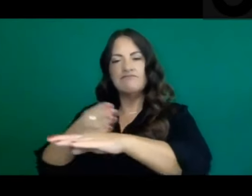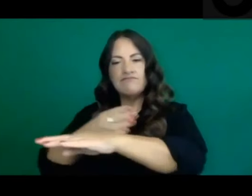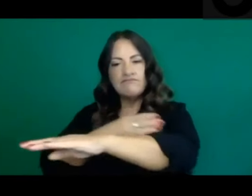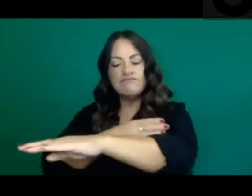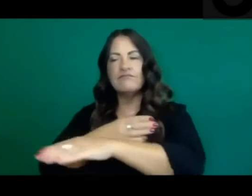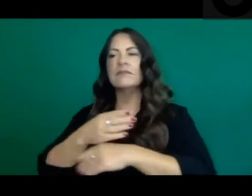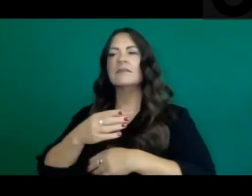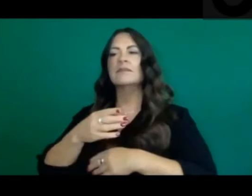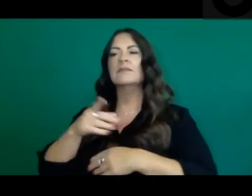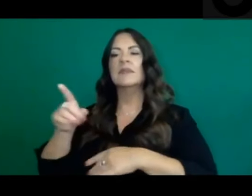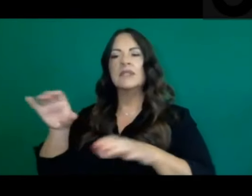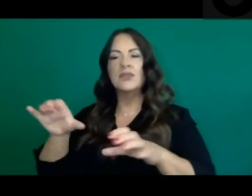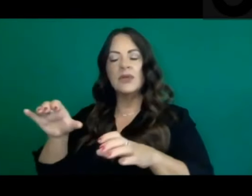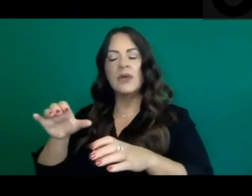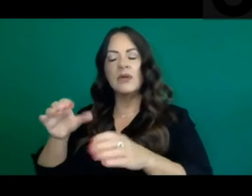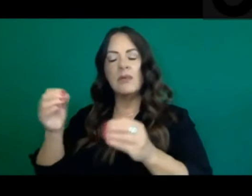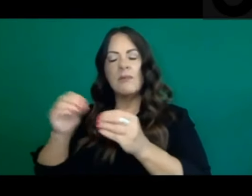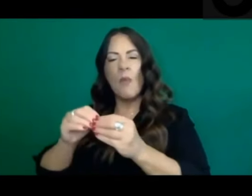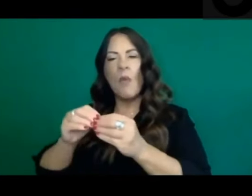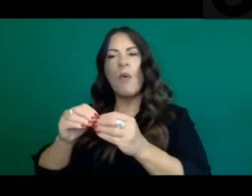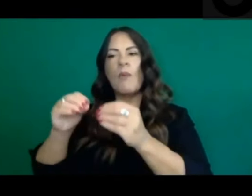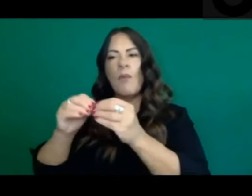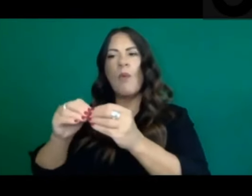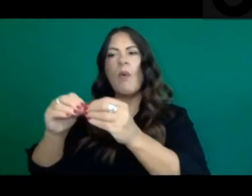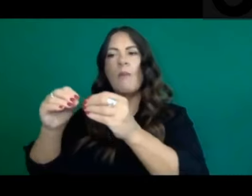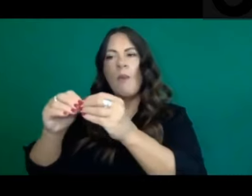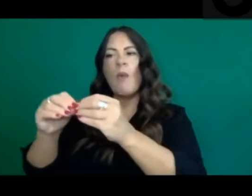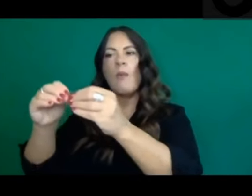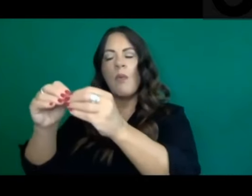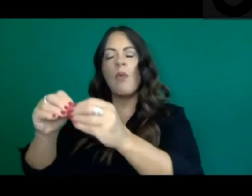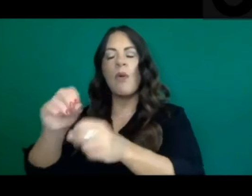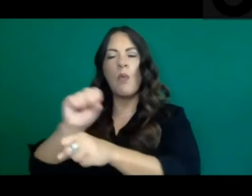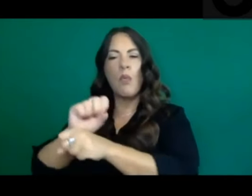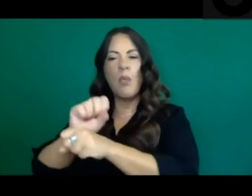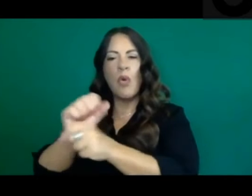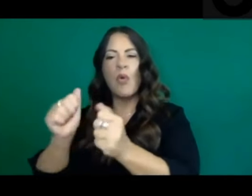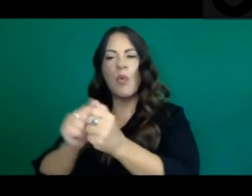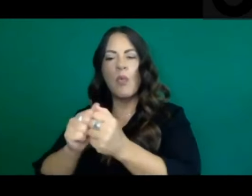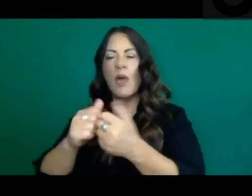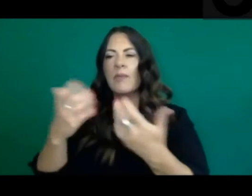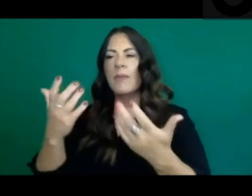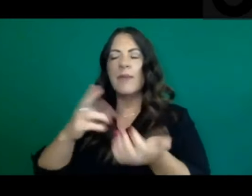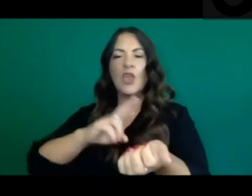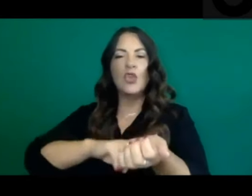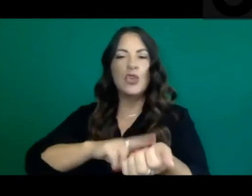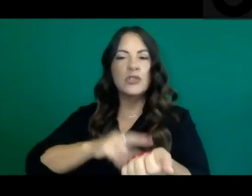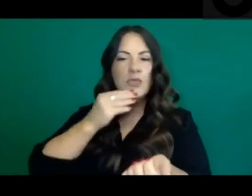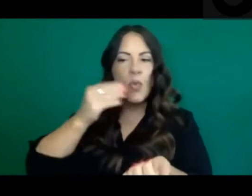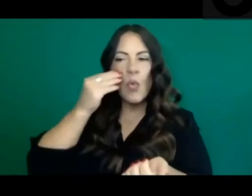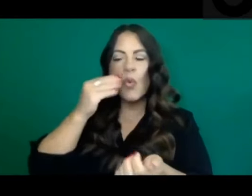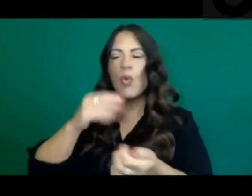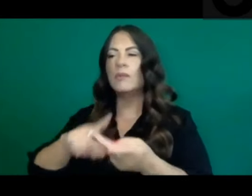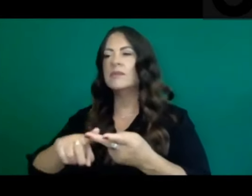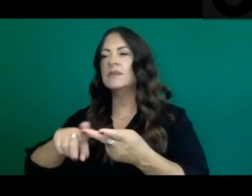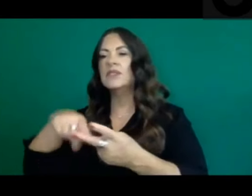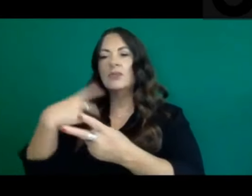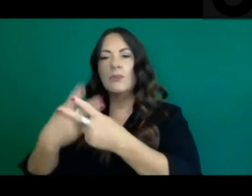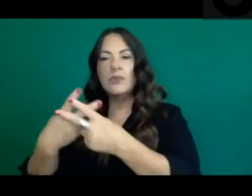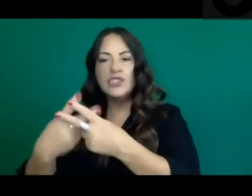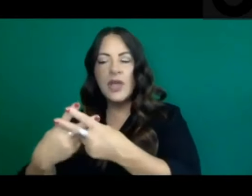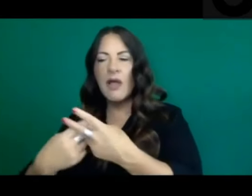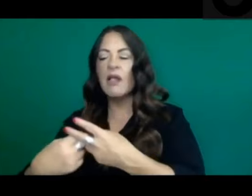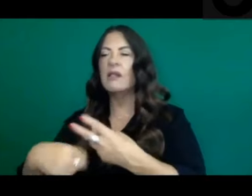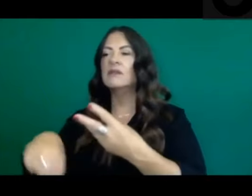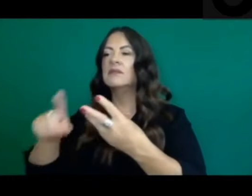longer. They have been able to work with skilled nursing facilities, other jails and prisons